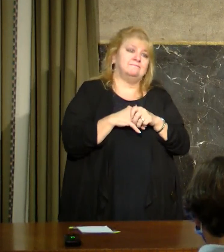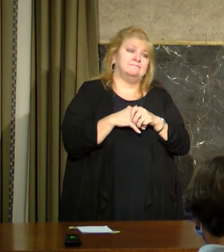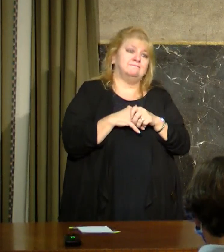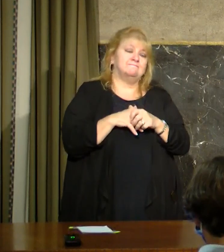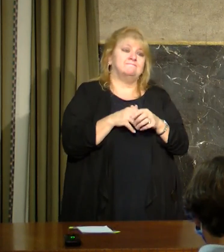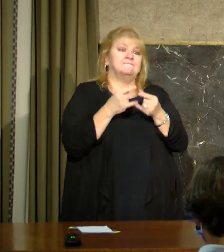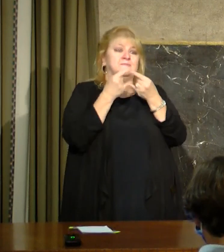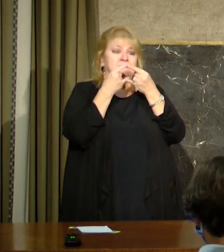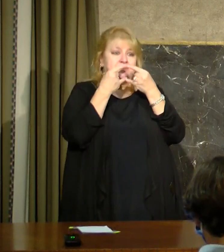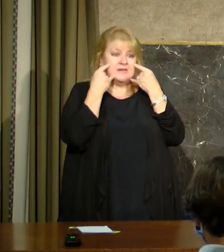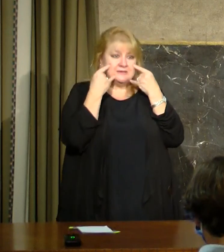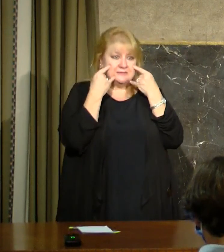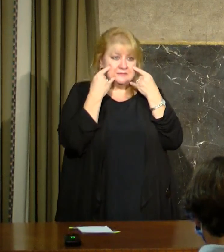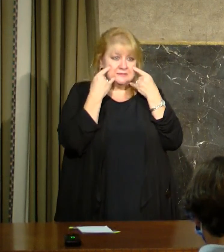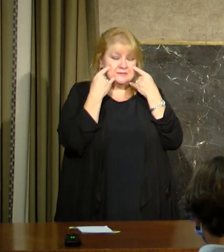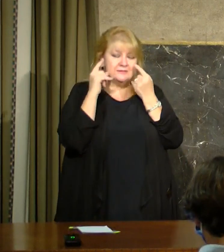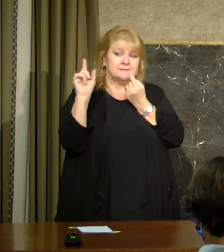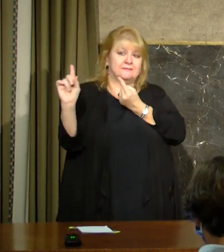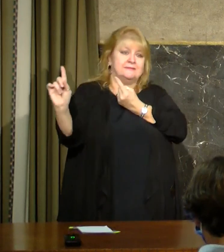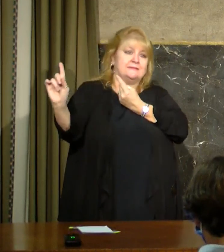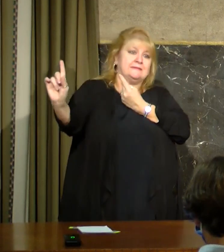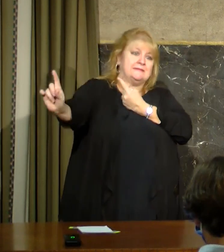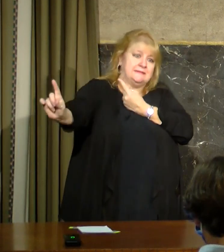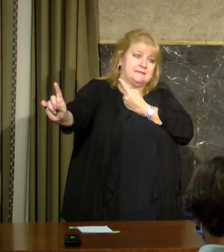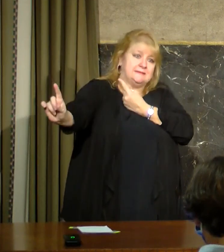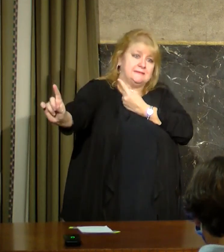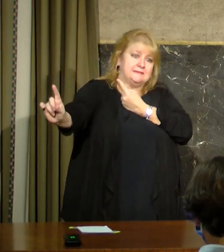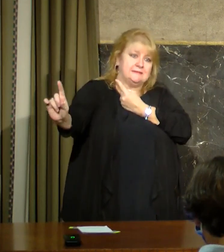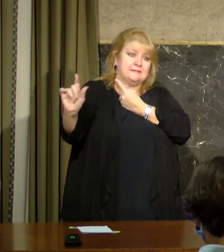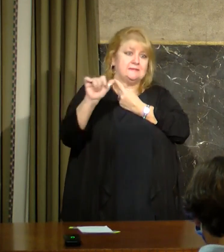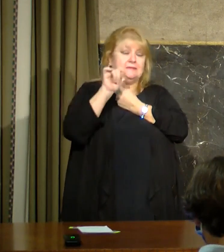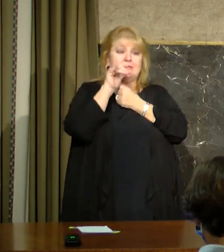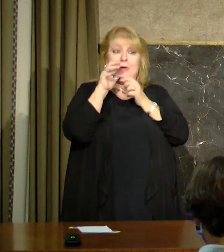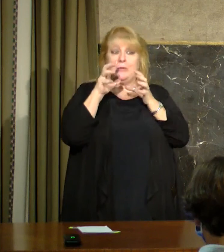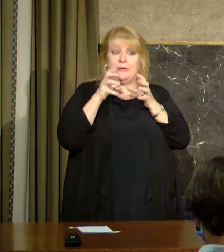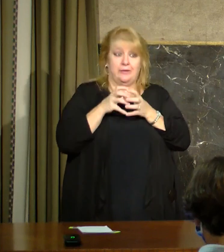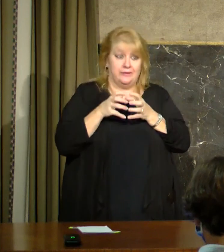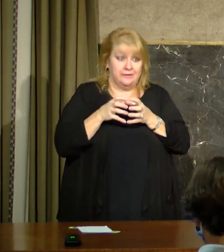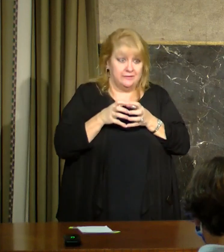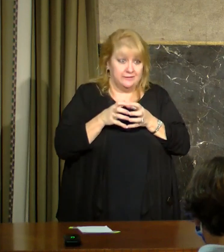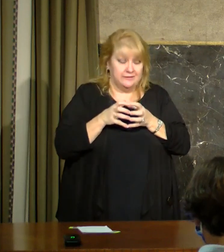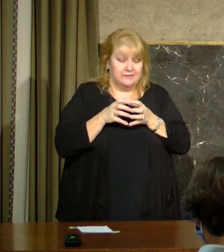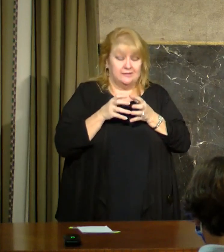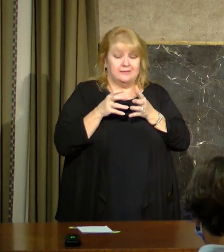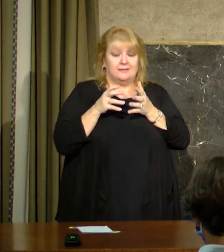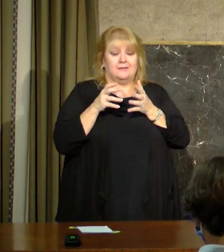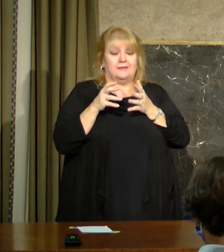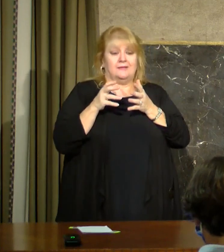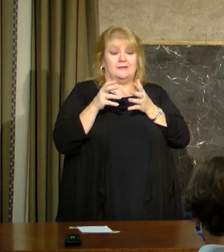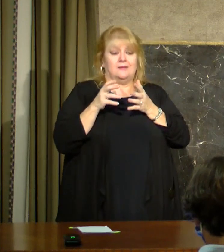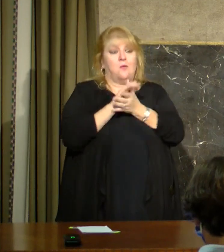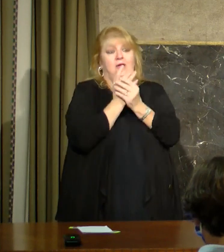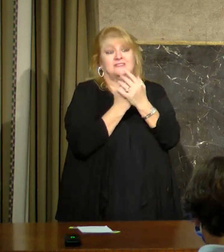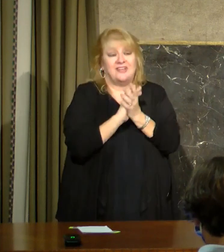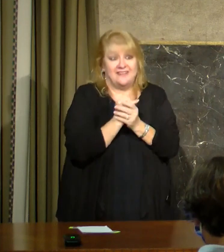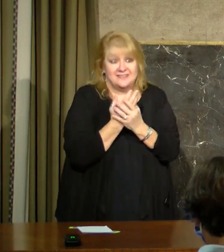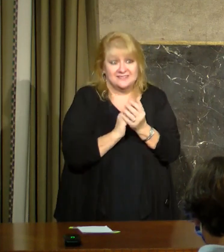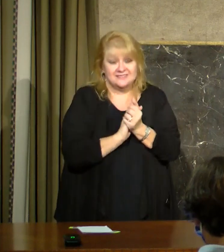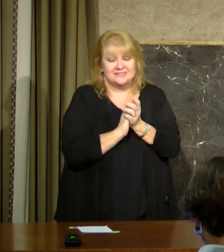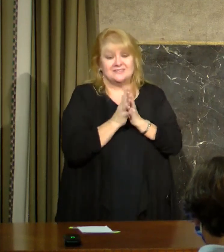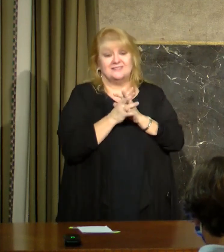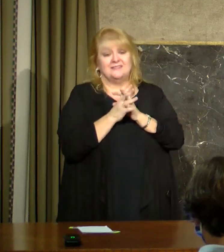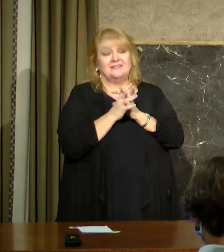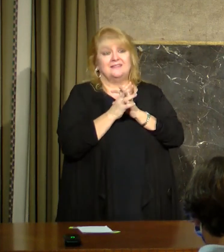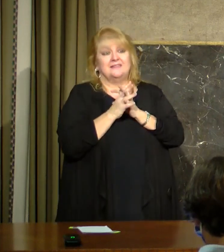by wearing our masks, washing our hands frequently, protecting the vulnerable among us. And look, there are some